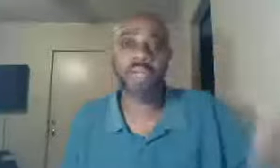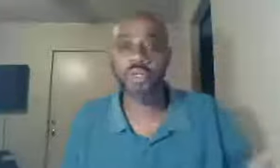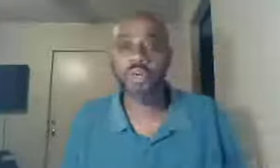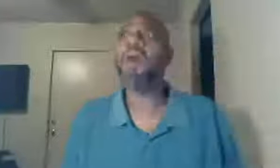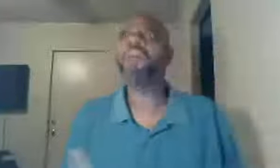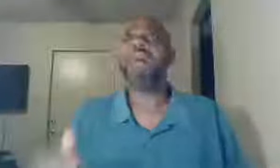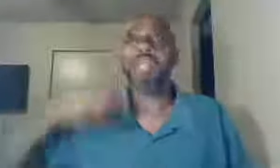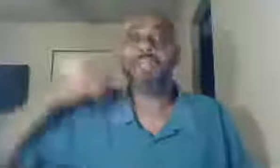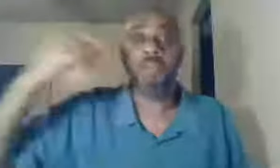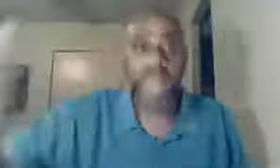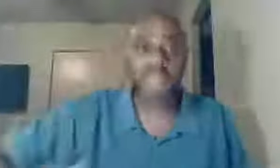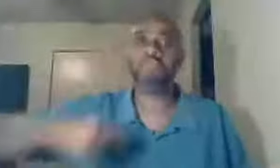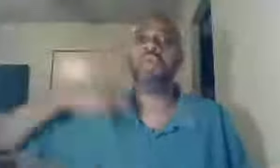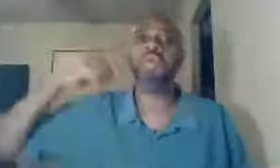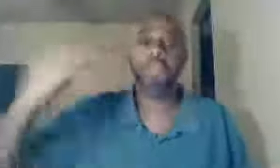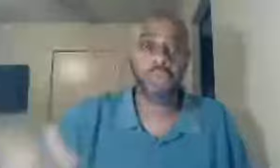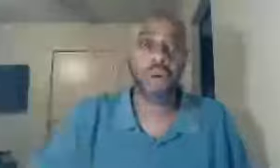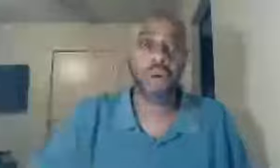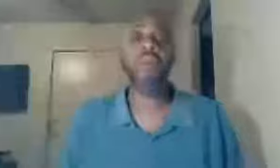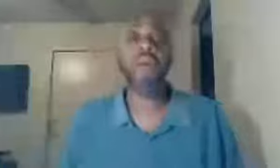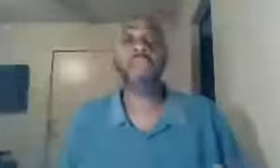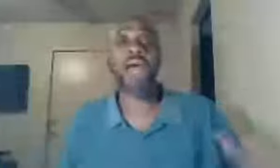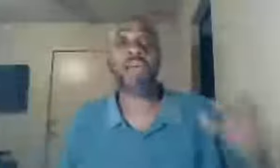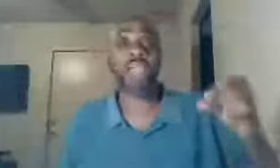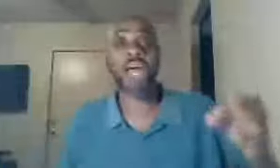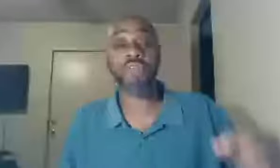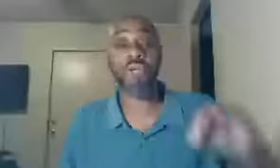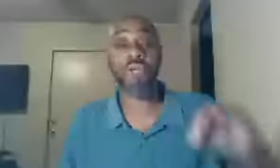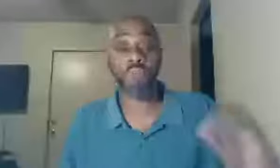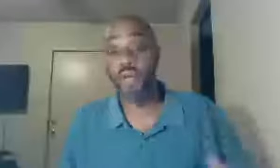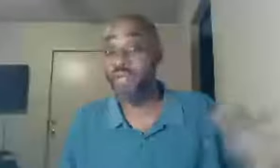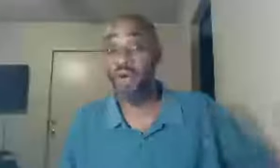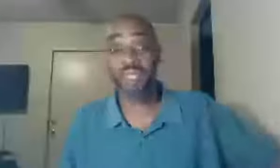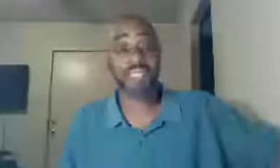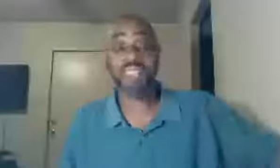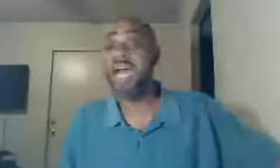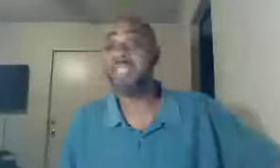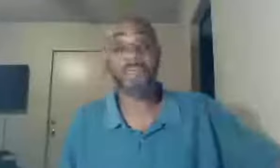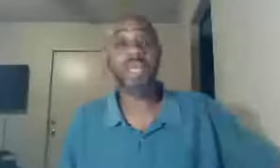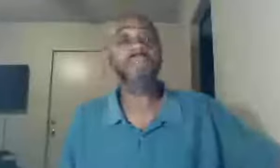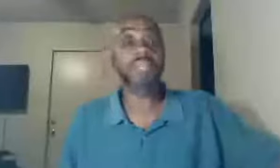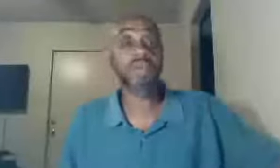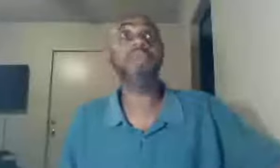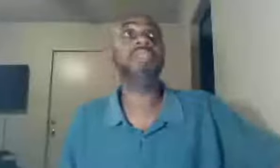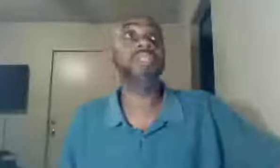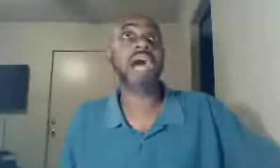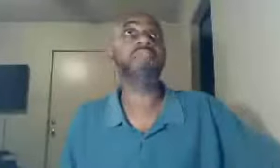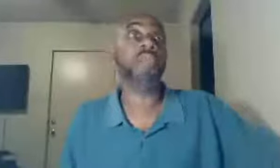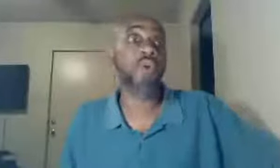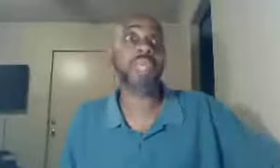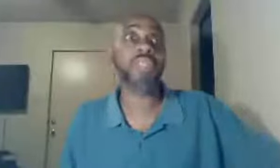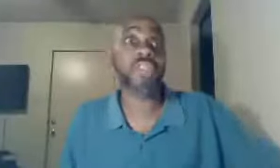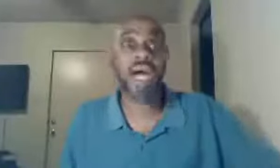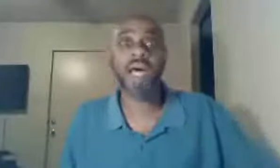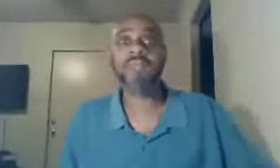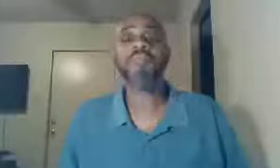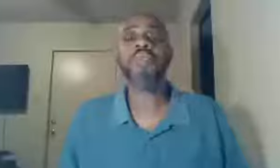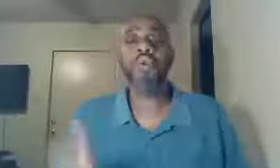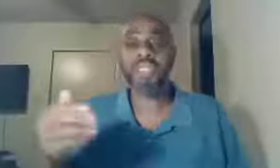renewal, that's a perpetual renewal, why do I have to have the Holy Spirit, according to the gospel, the gospel according to John, who is